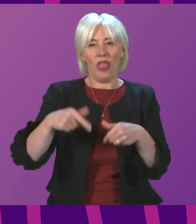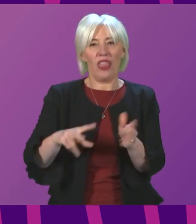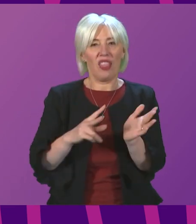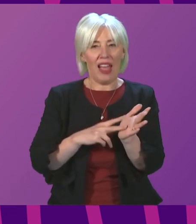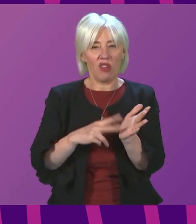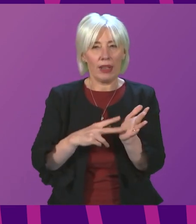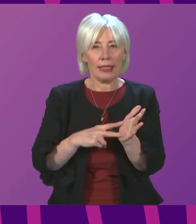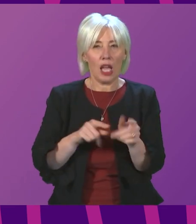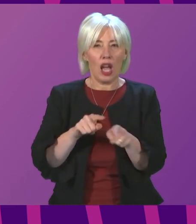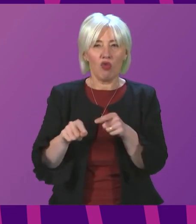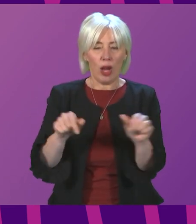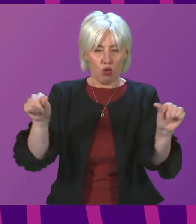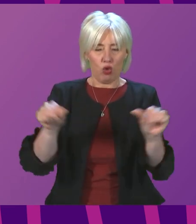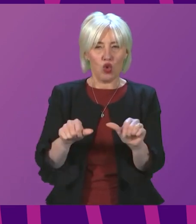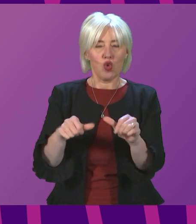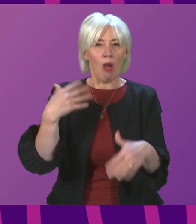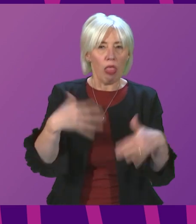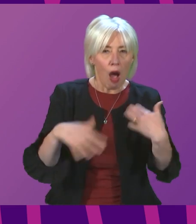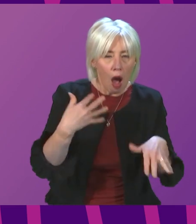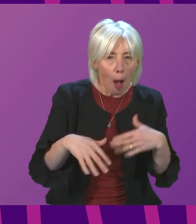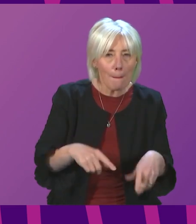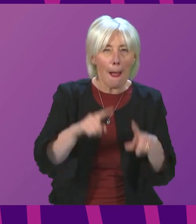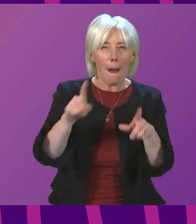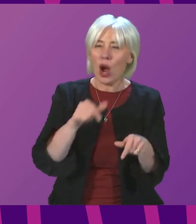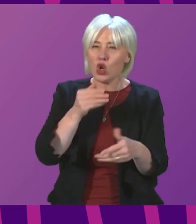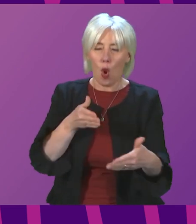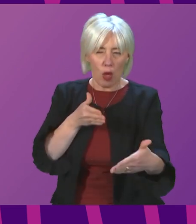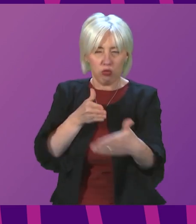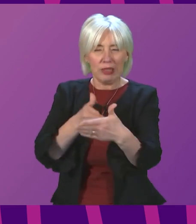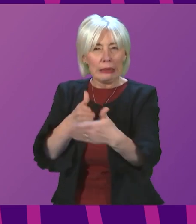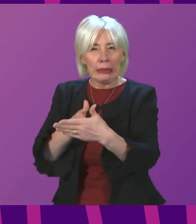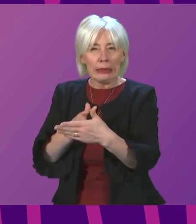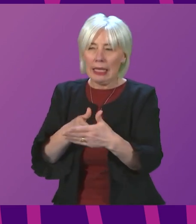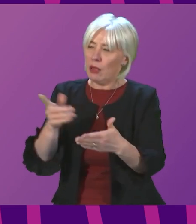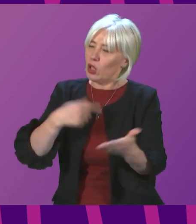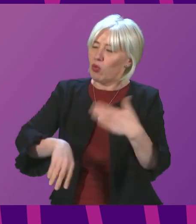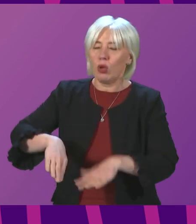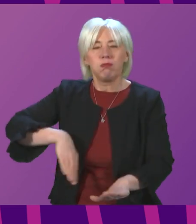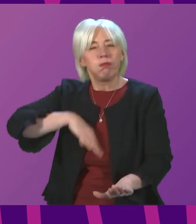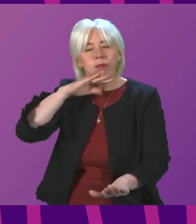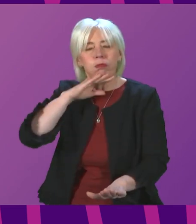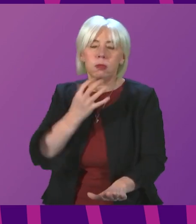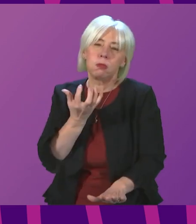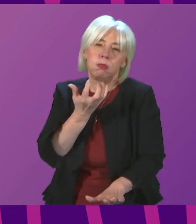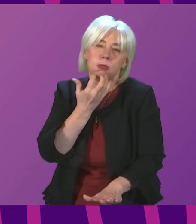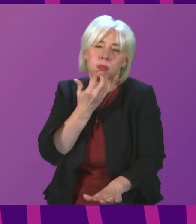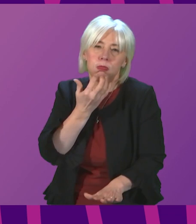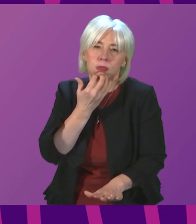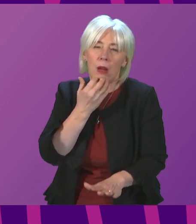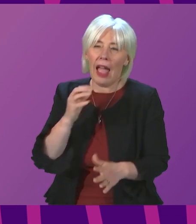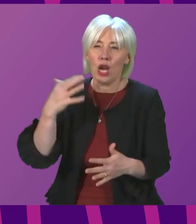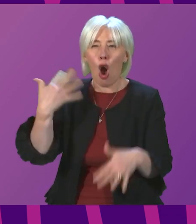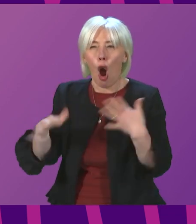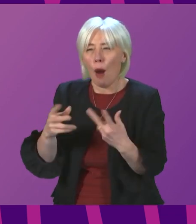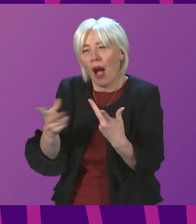mitigates the harm it does but without the kind of restrictive measures that we are all tired of and which we know do harm in other ways.